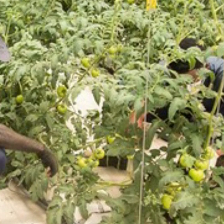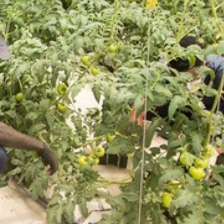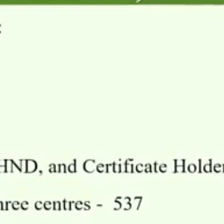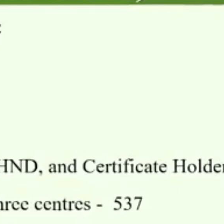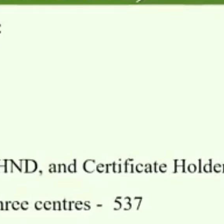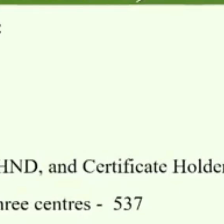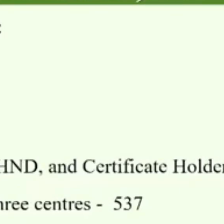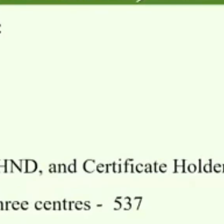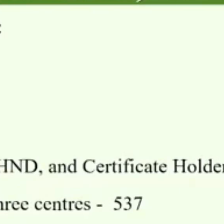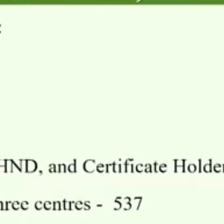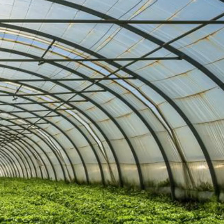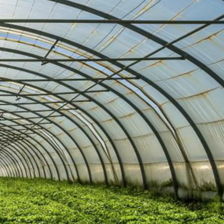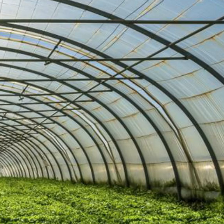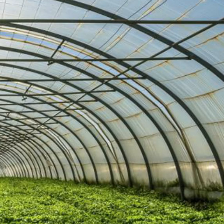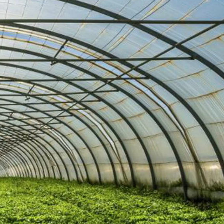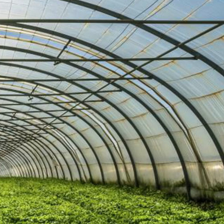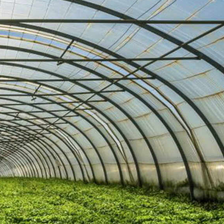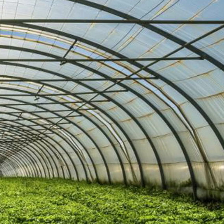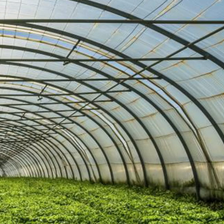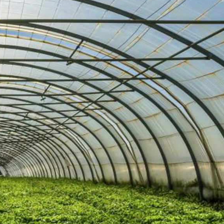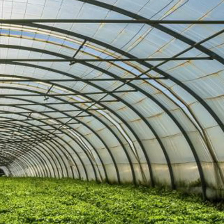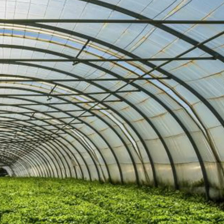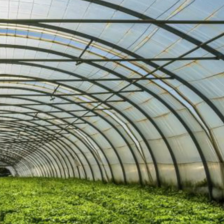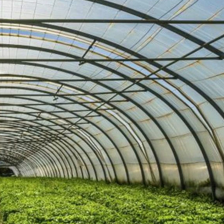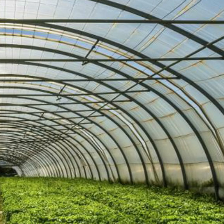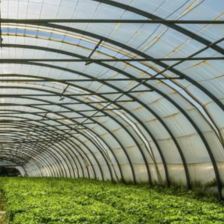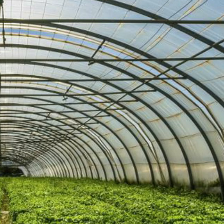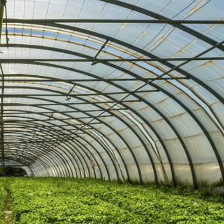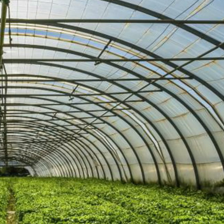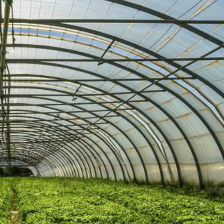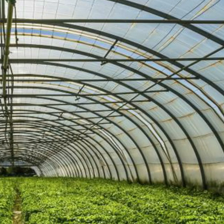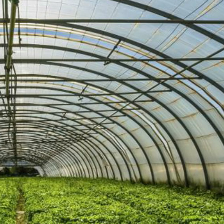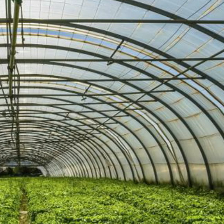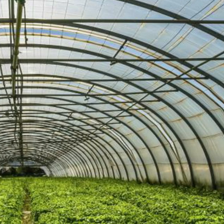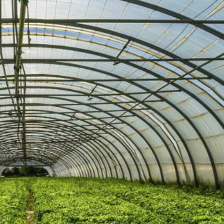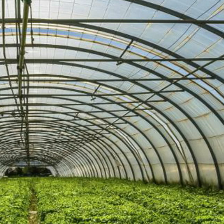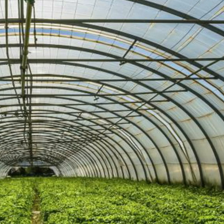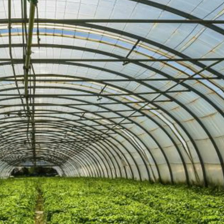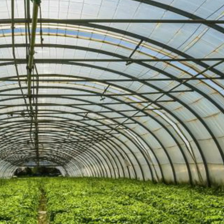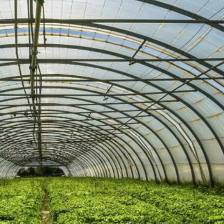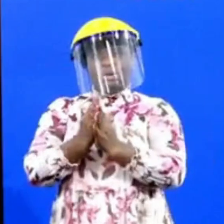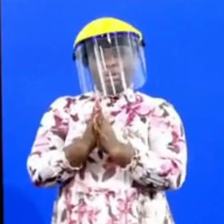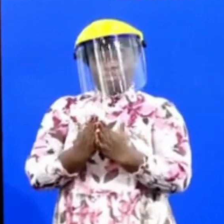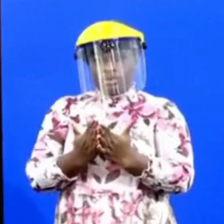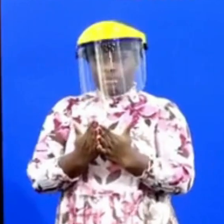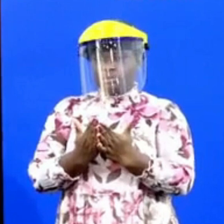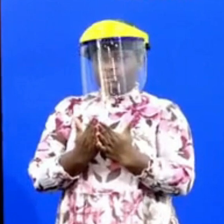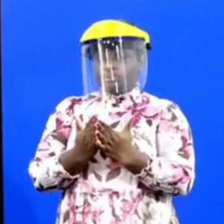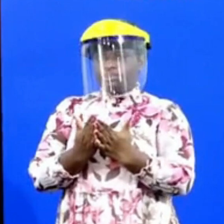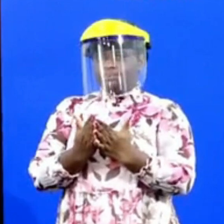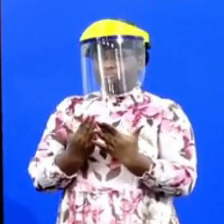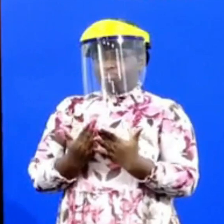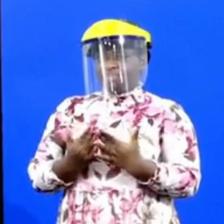And after that, the best amongst them, we take them to Israel to work on kibbutz, which are